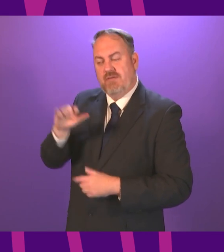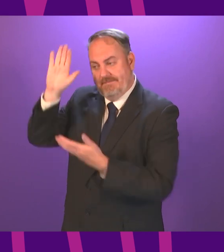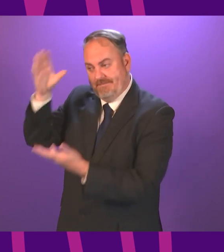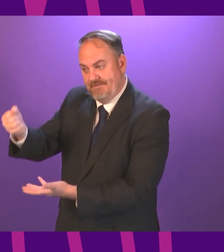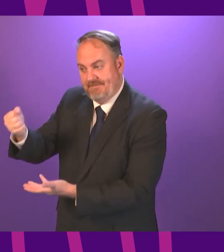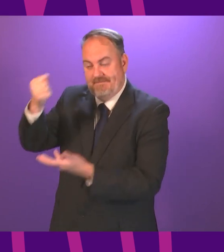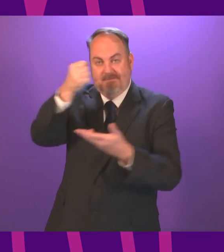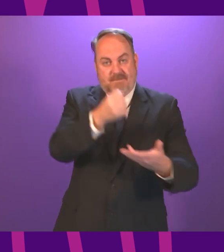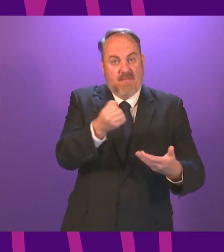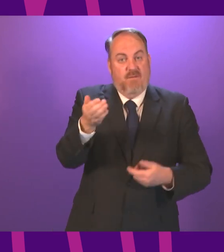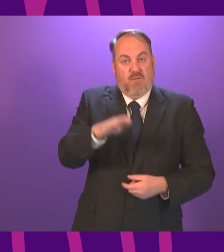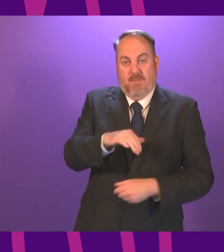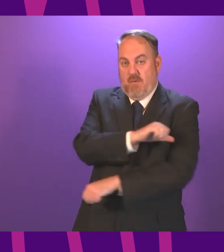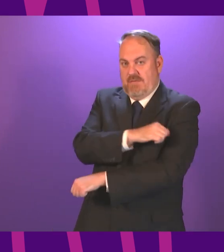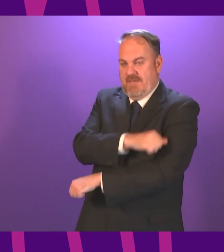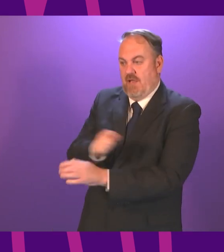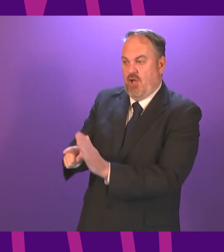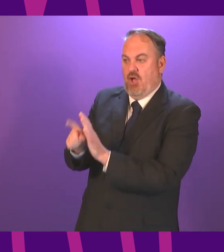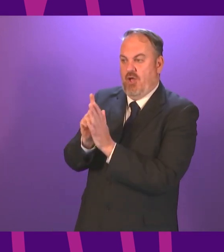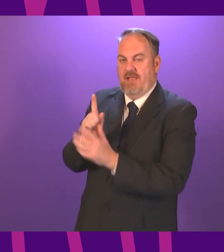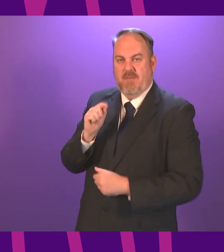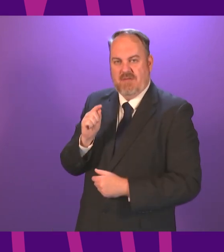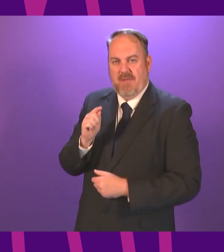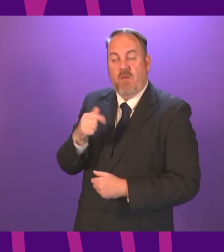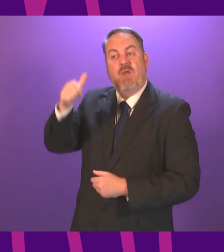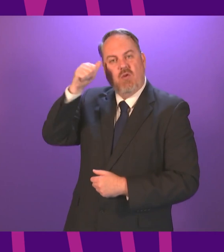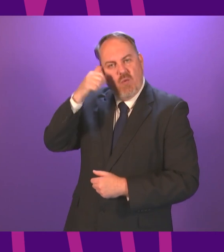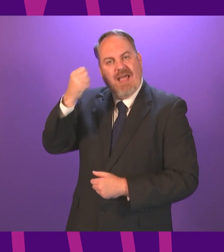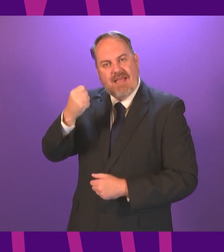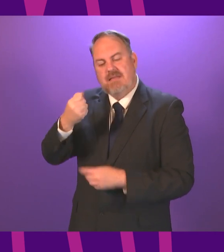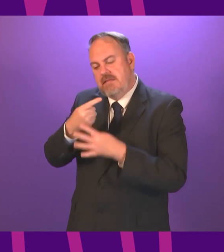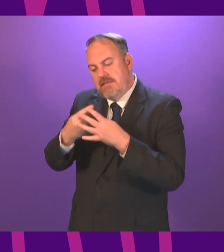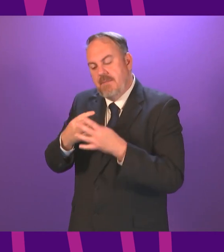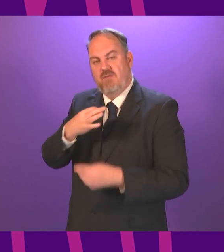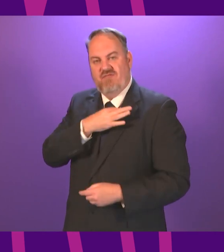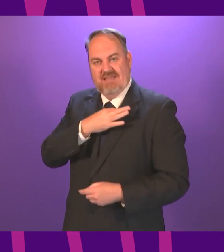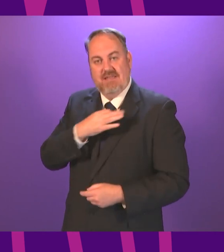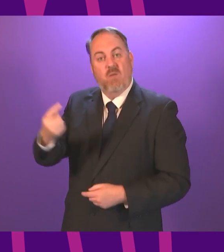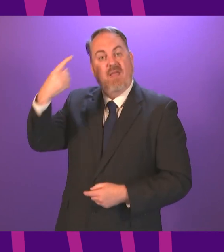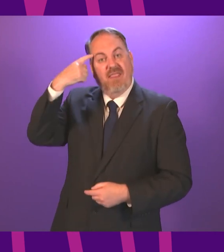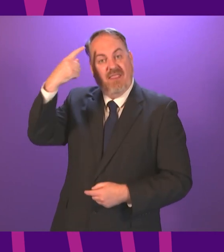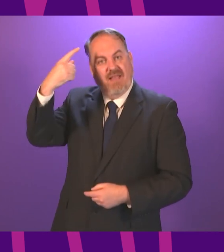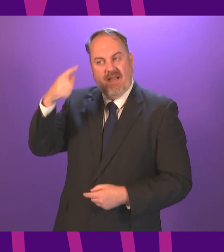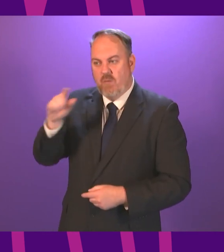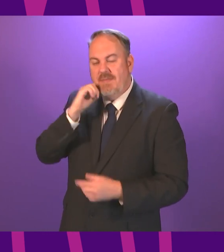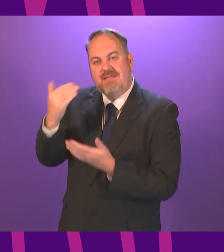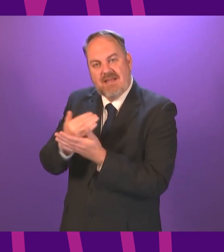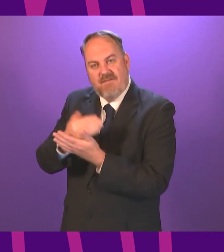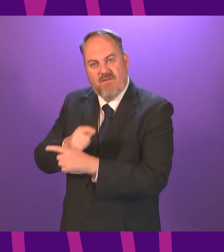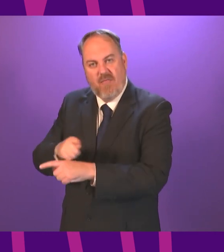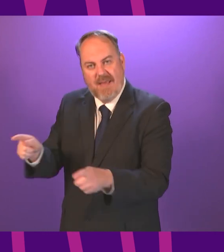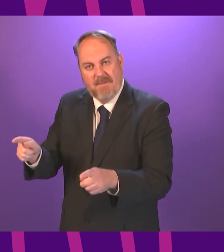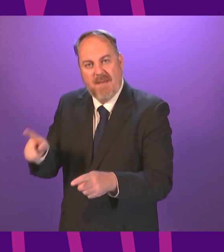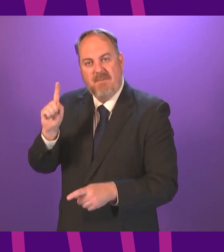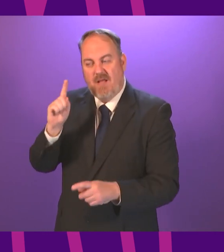even if there were some risks attached to that I suspect we had fewer deaths than if people had remained in hospital but it is still